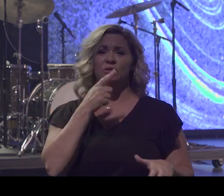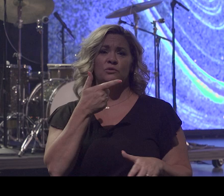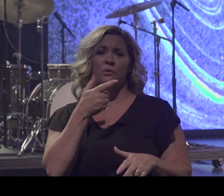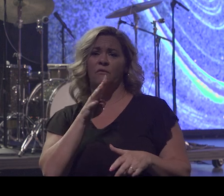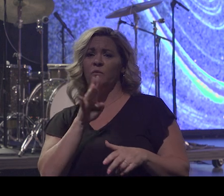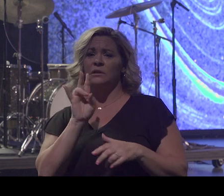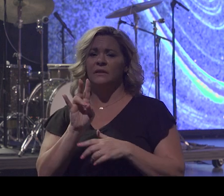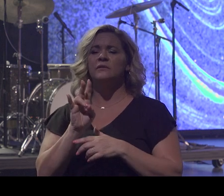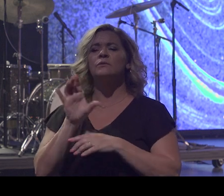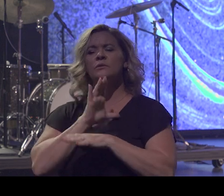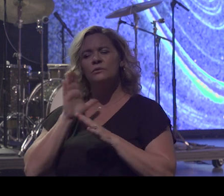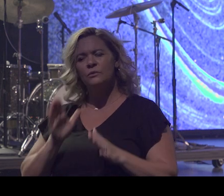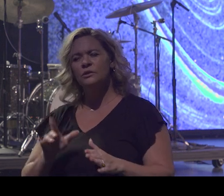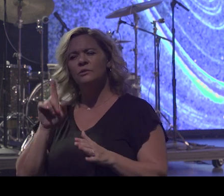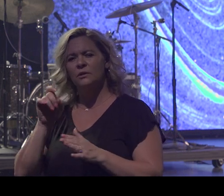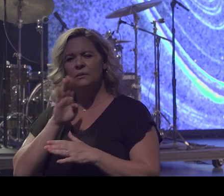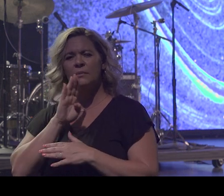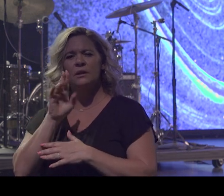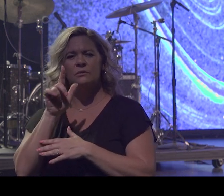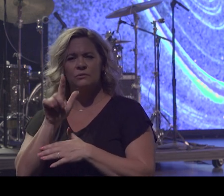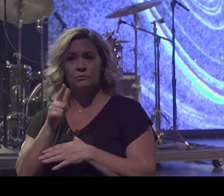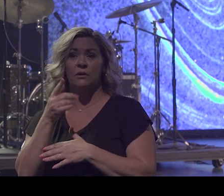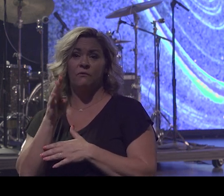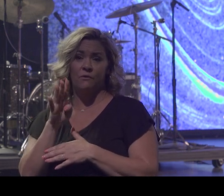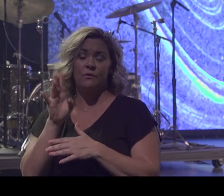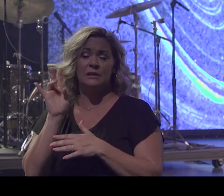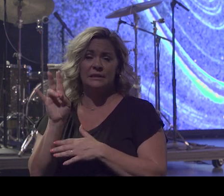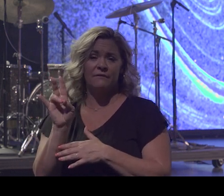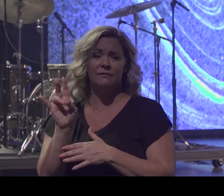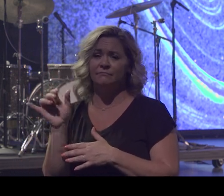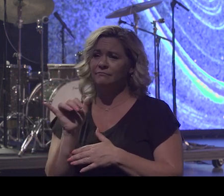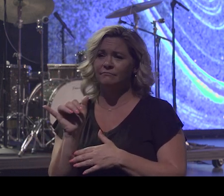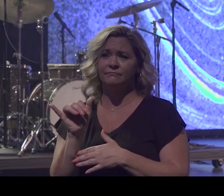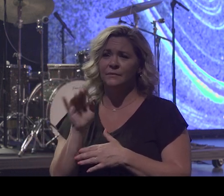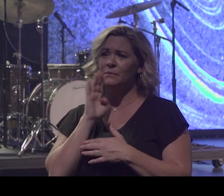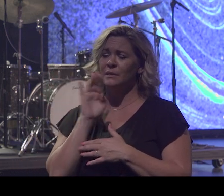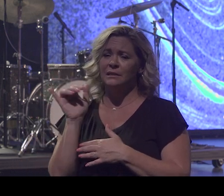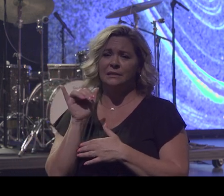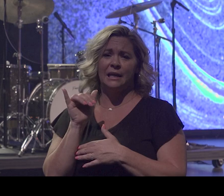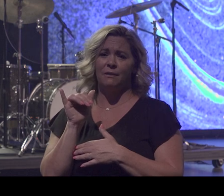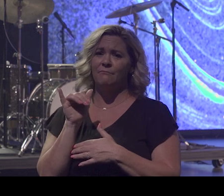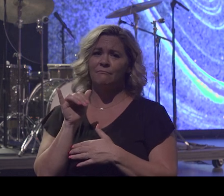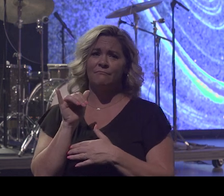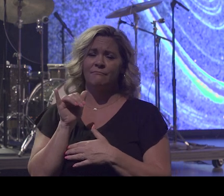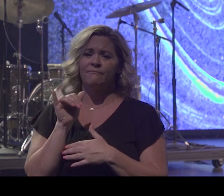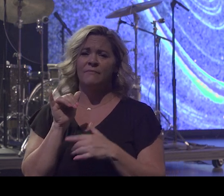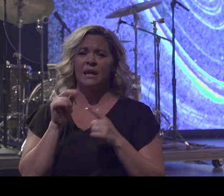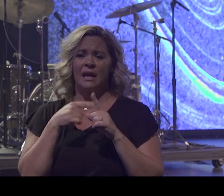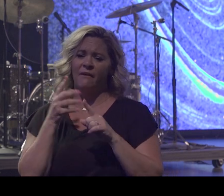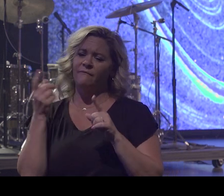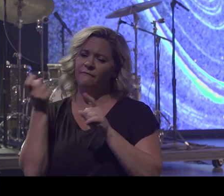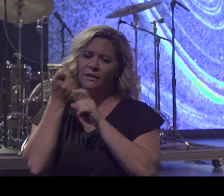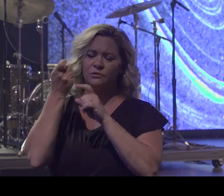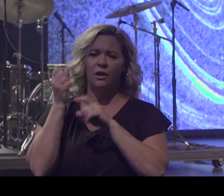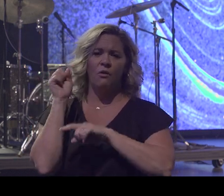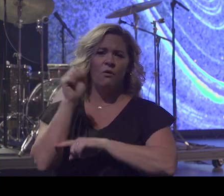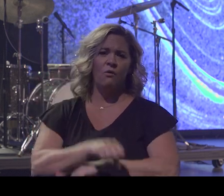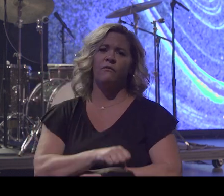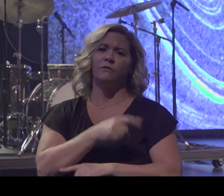-7 in this here to be able to beat him and have victory over him. You'll never get victory over him. You'll think you'll have victory